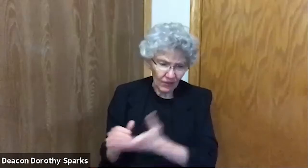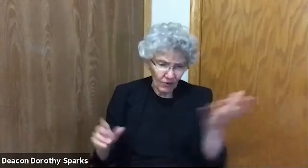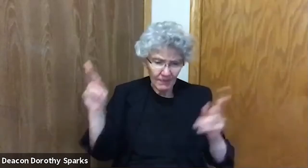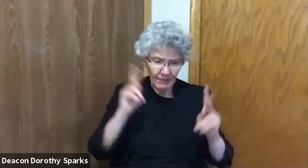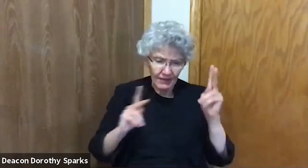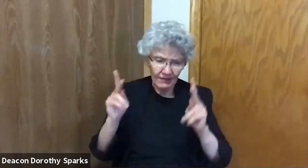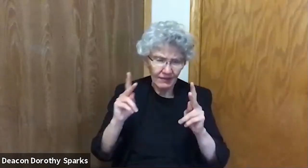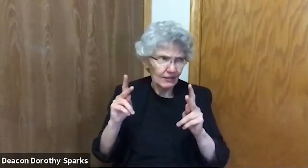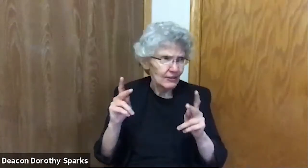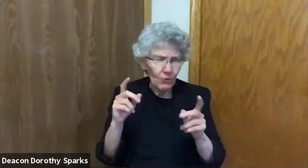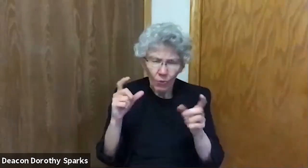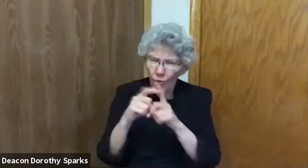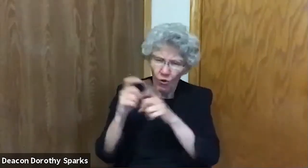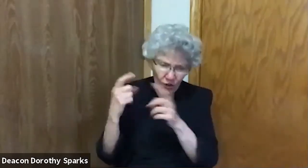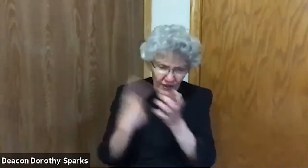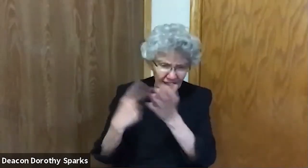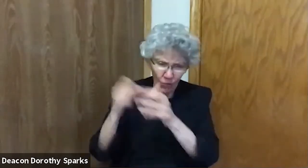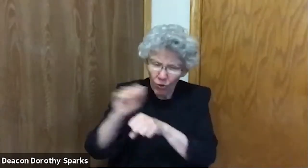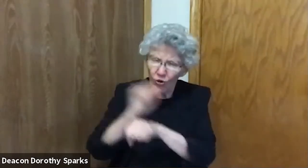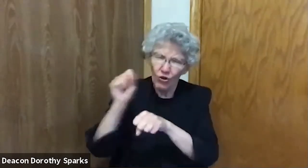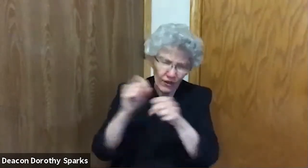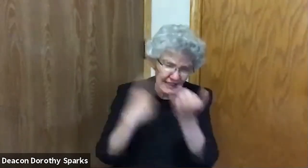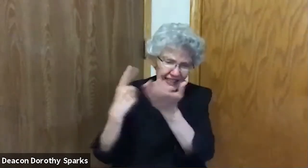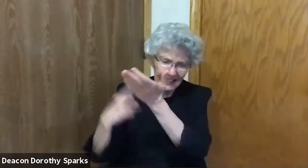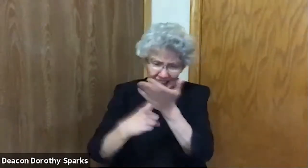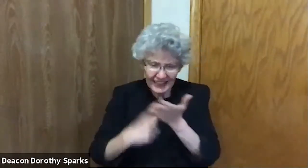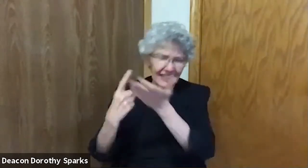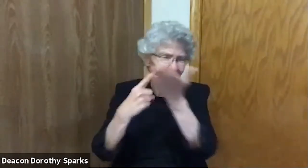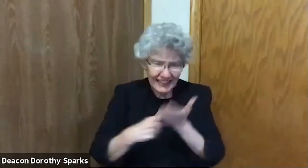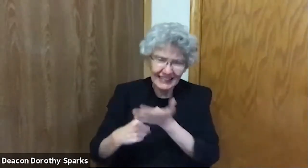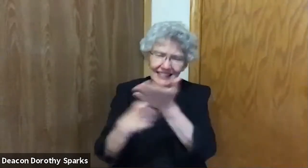fallen for those whose worth is debated